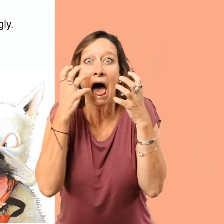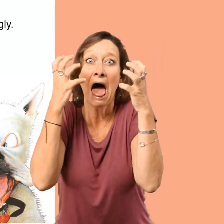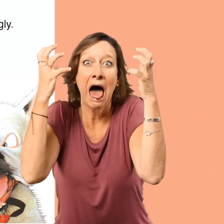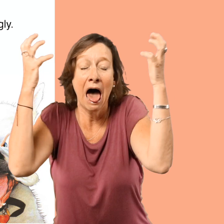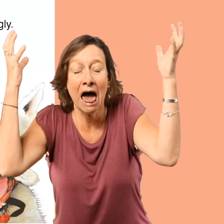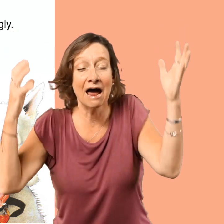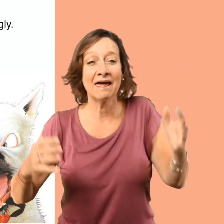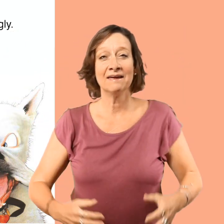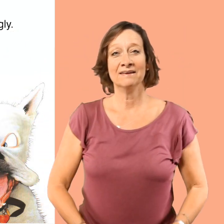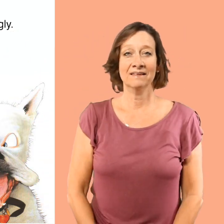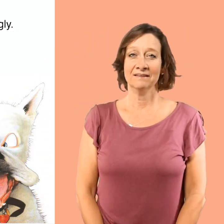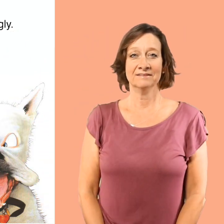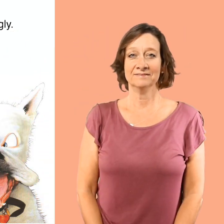dog's hair standing on N, too.